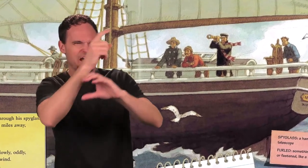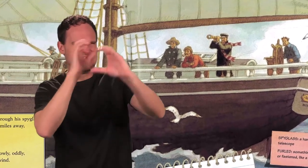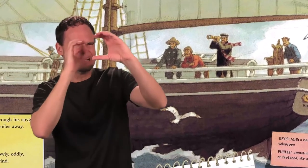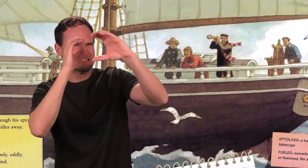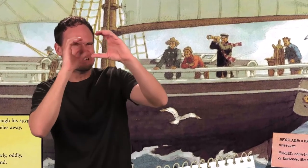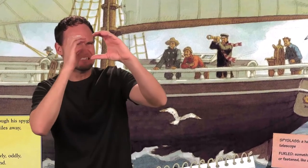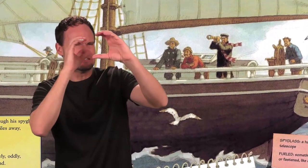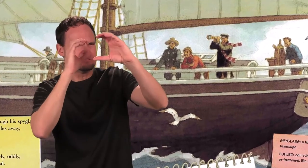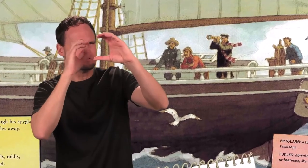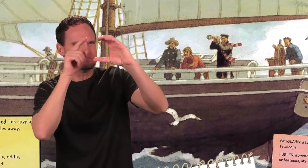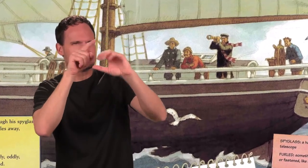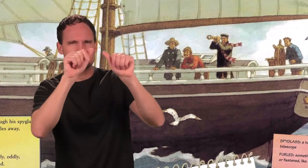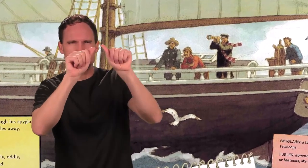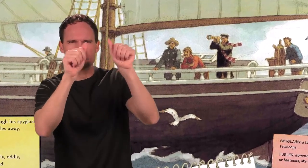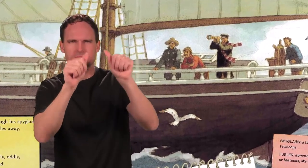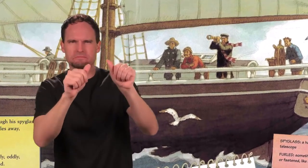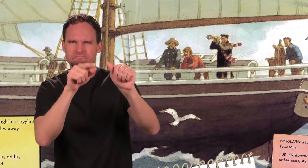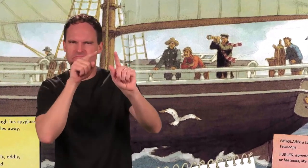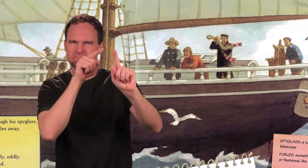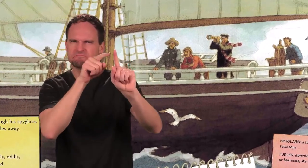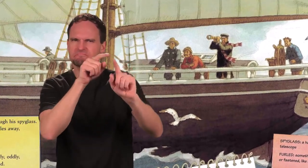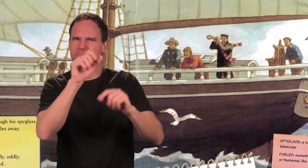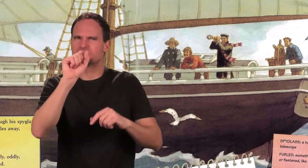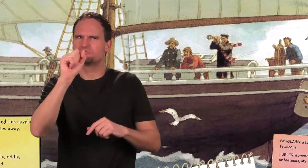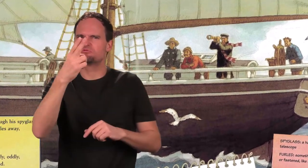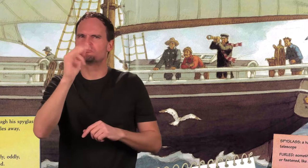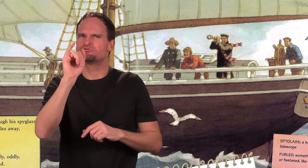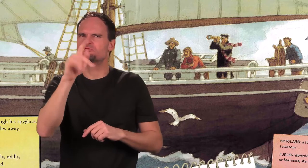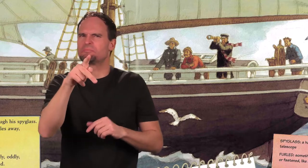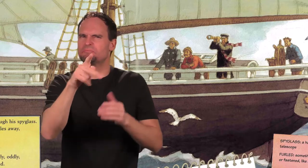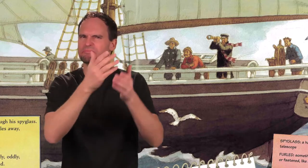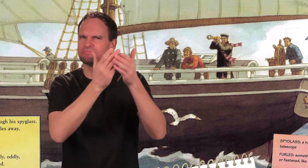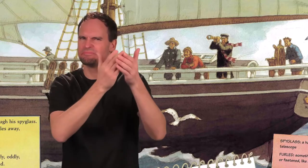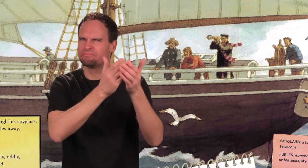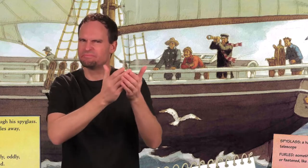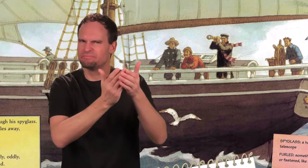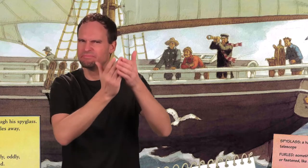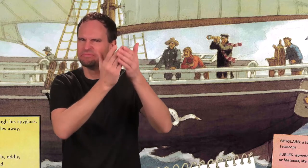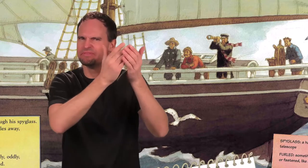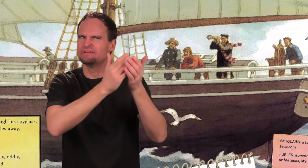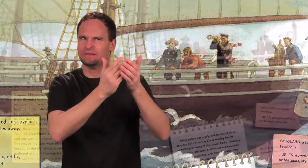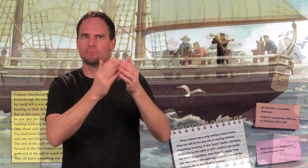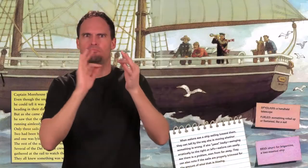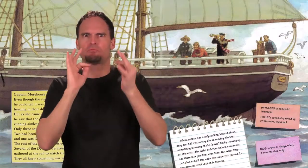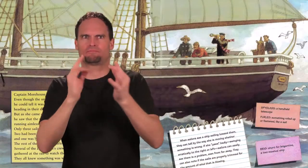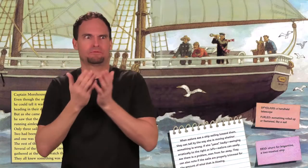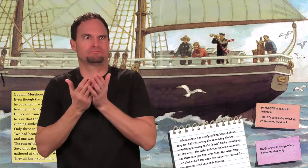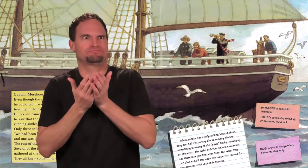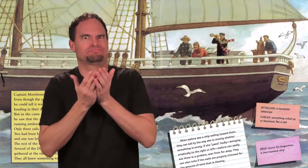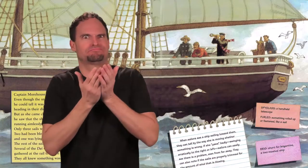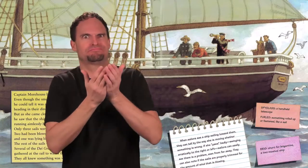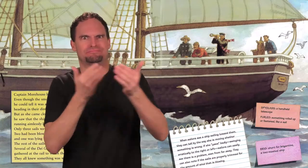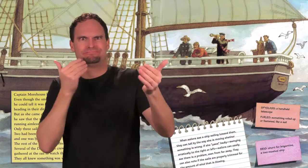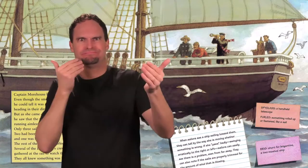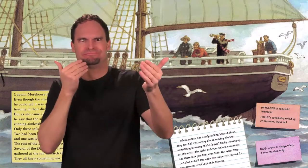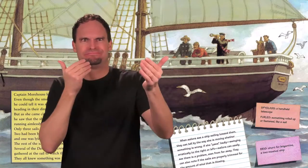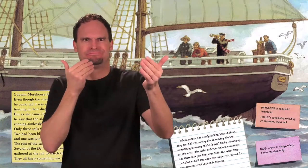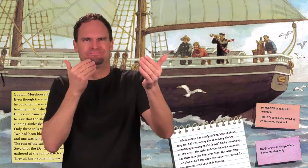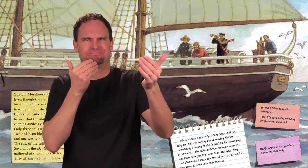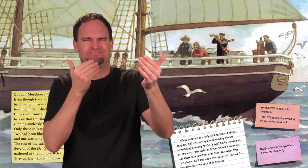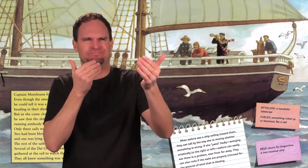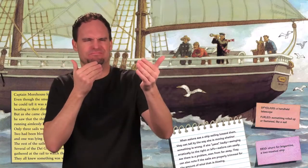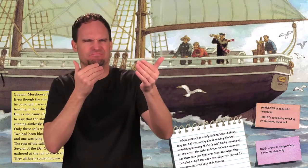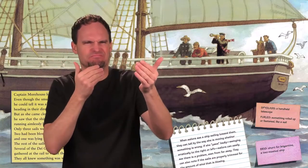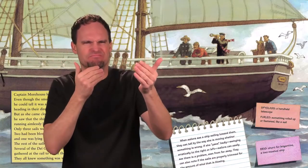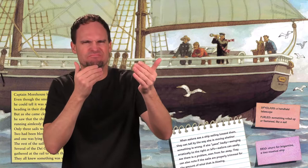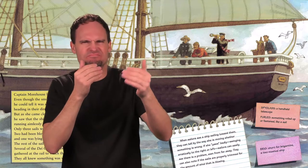Captain Morehouse looked through his spyglass. Even though the smudge was miles away, he could tell it was a ship heading in their direction.